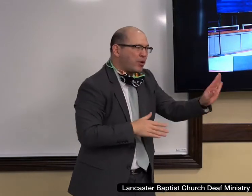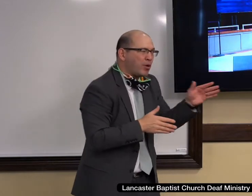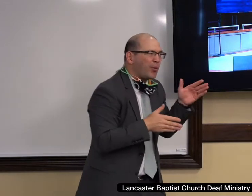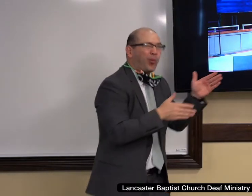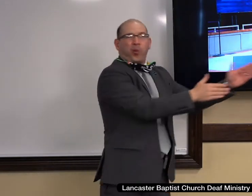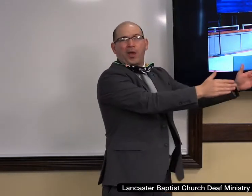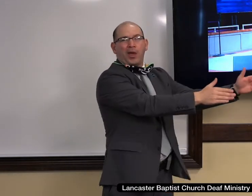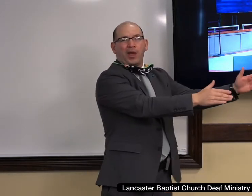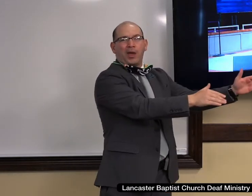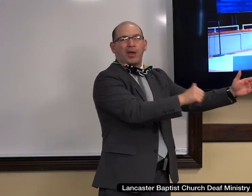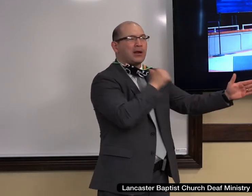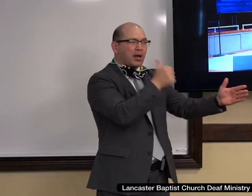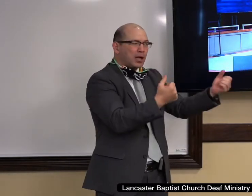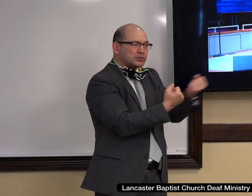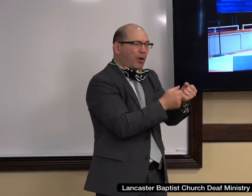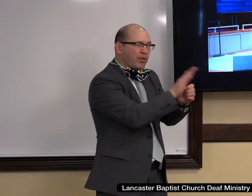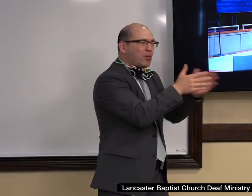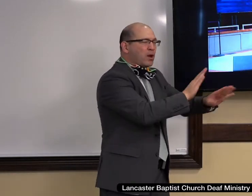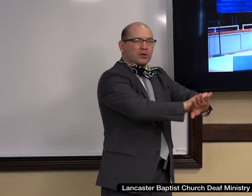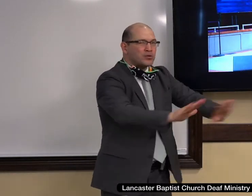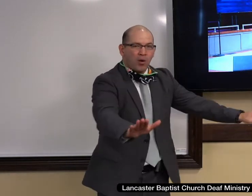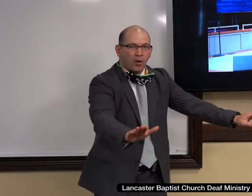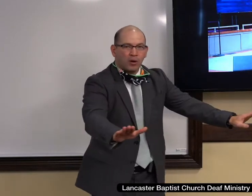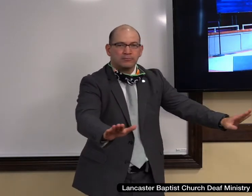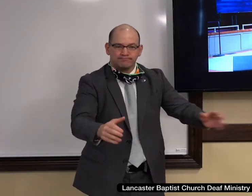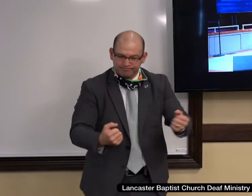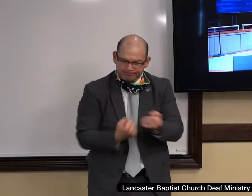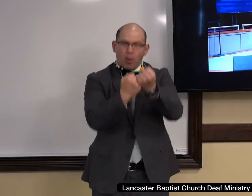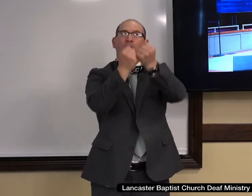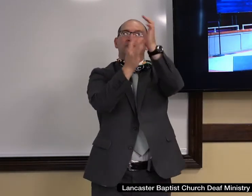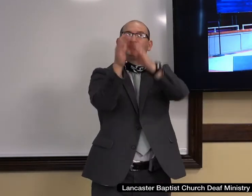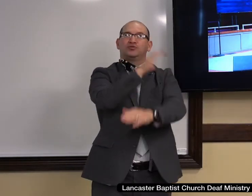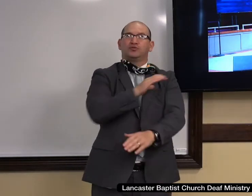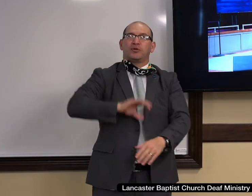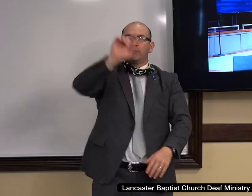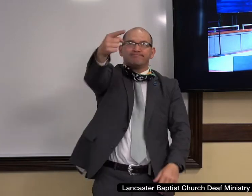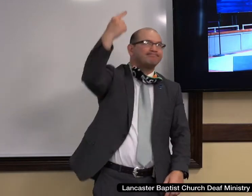doctrines of this day. May we always be lifting Jesus Christ above everything else.